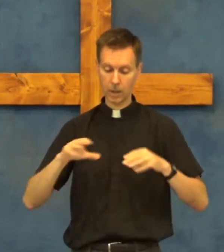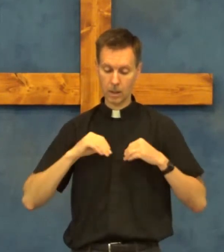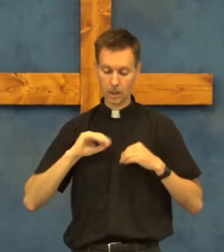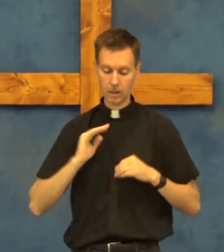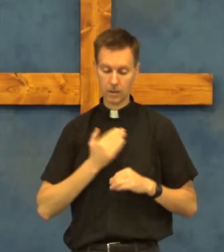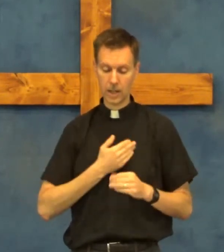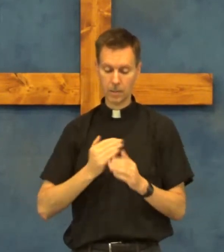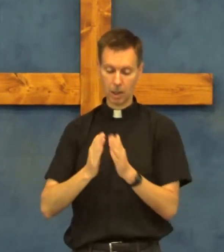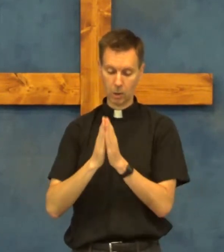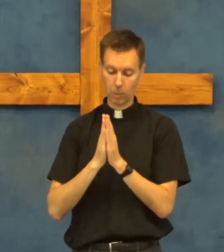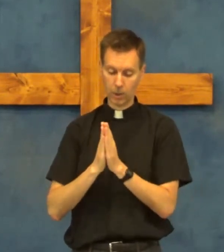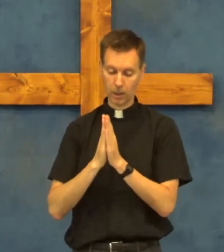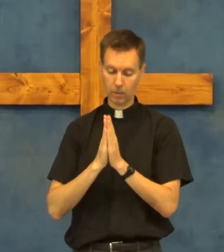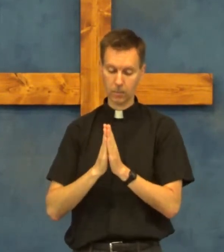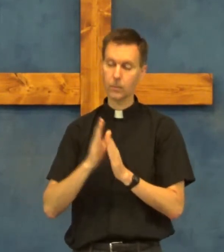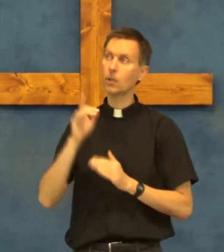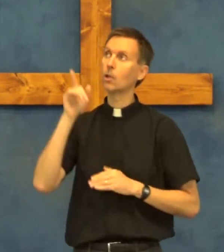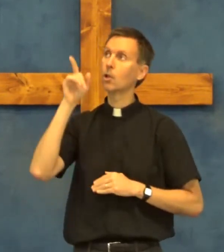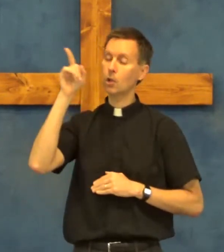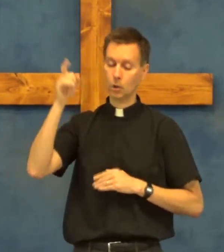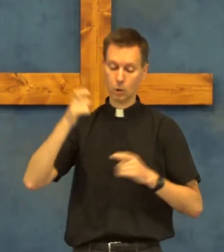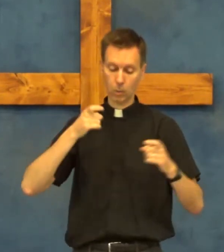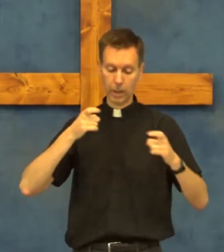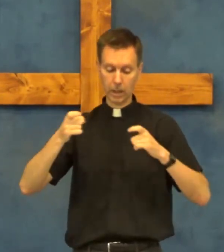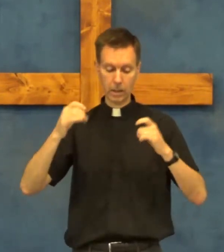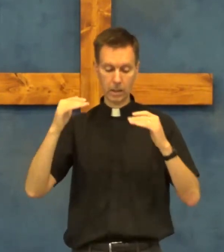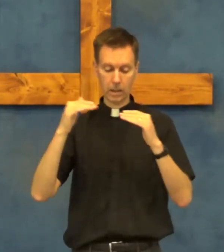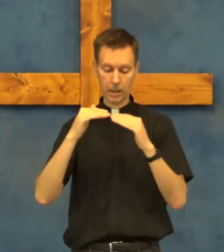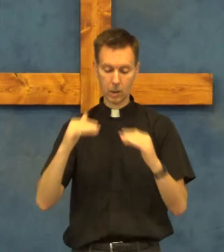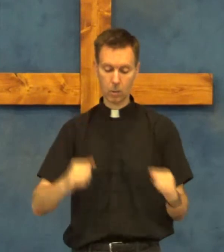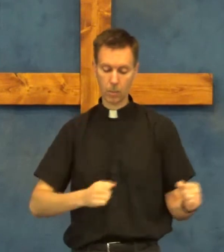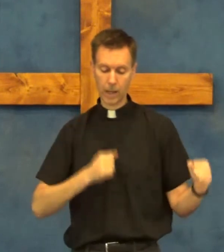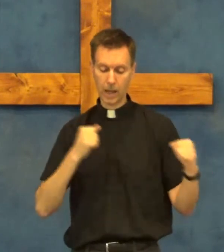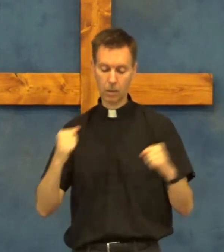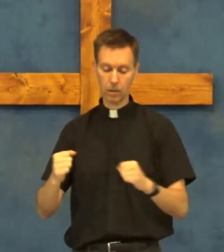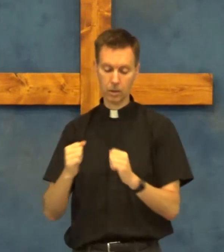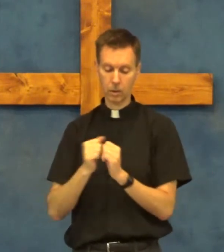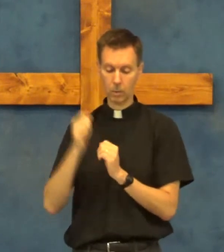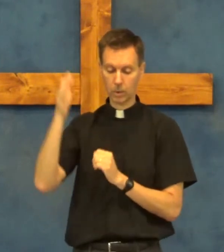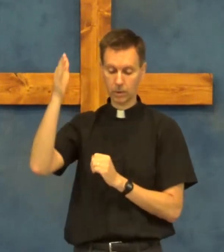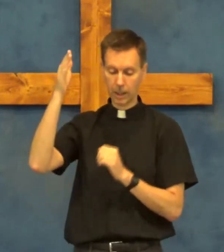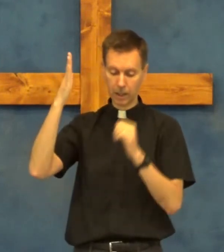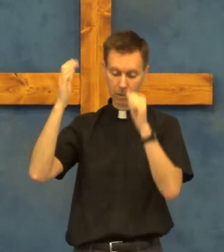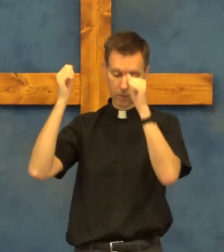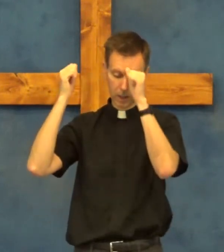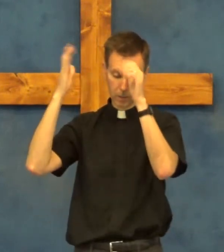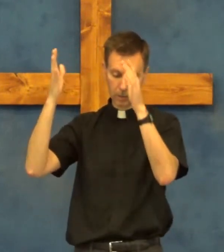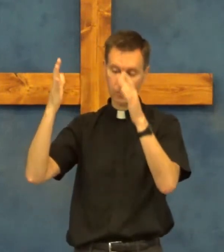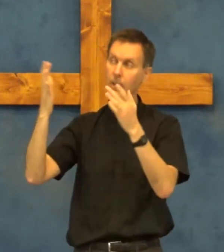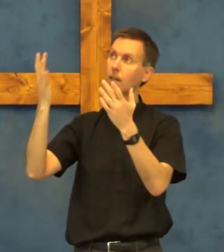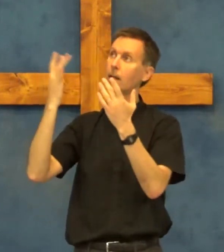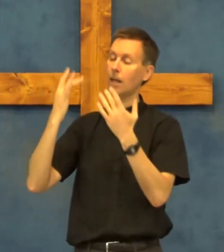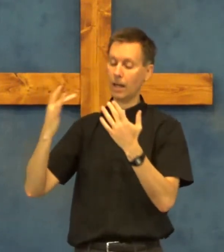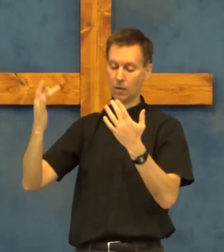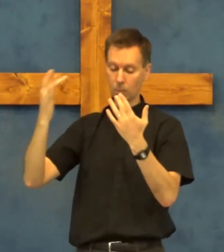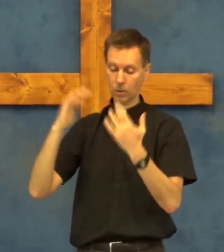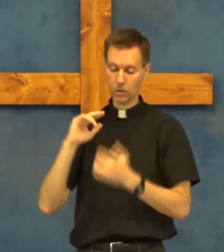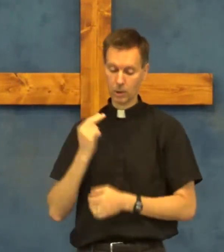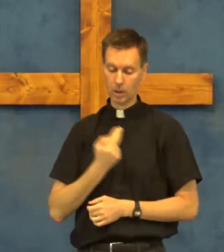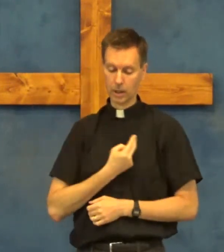Accept our prayer. You reign in equal power with God the Father. Have mercy on